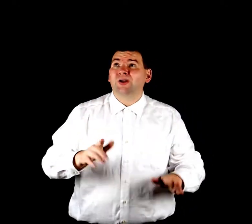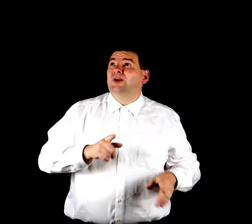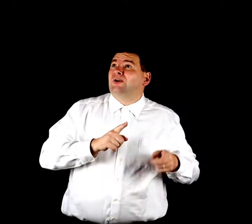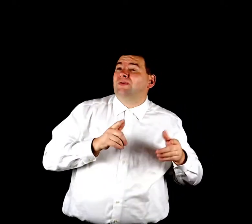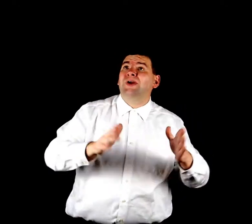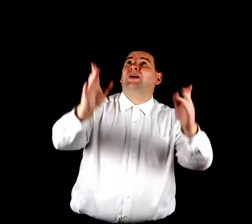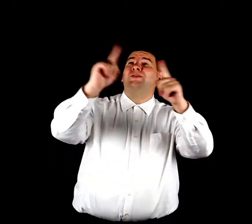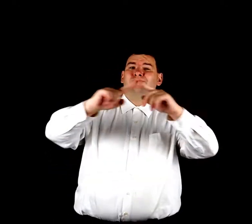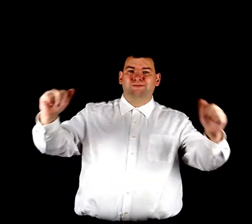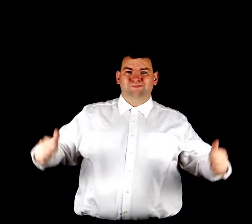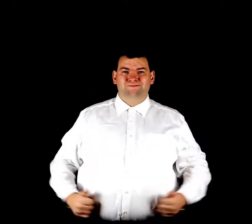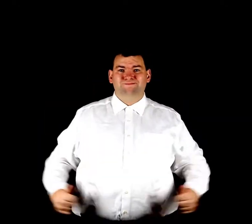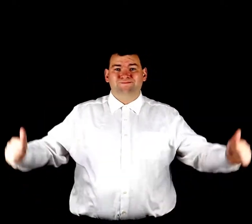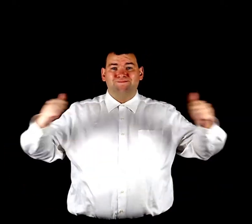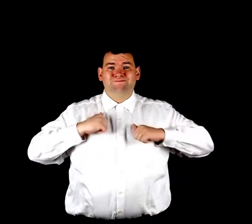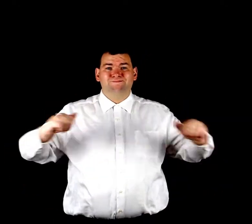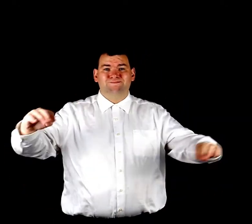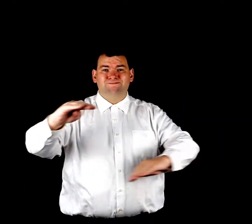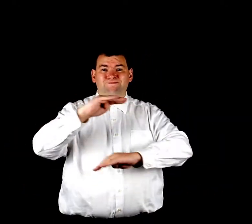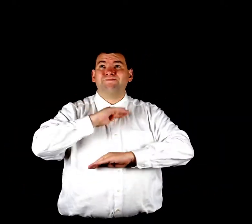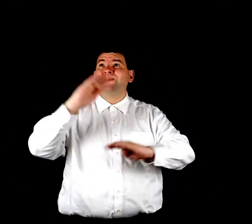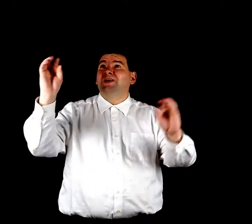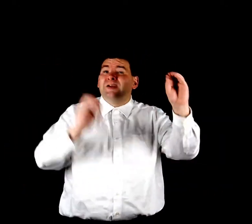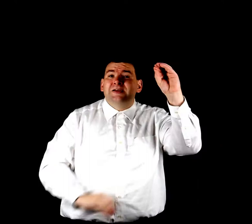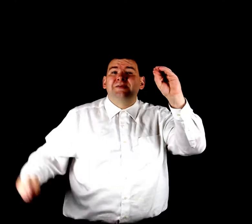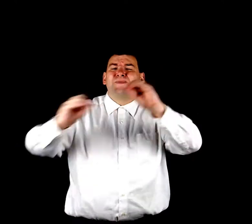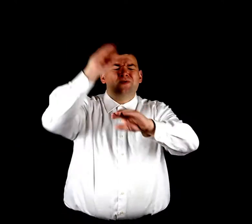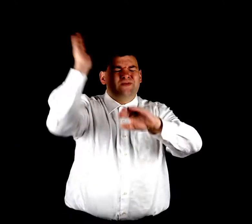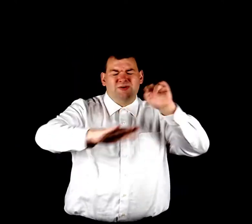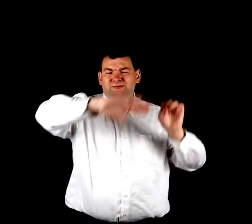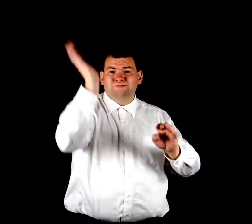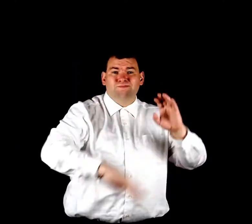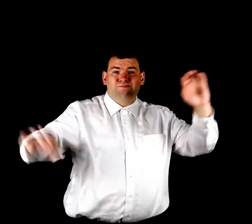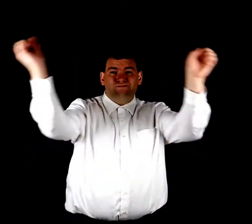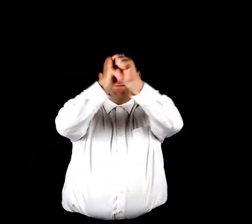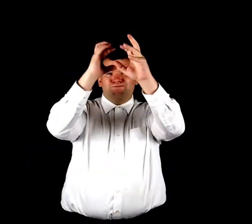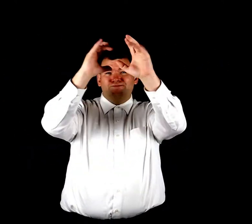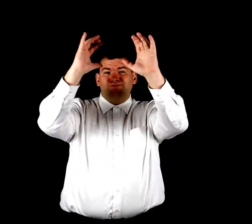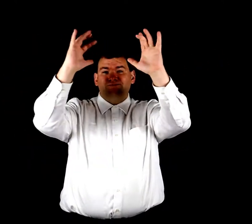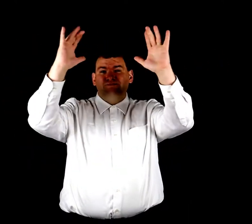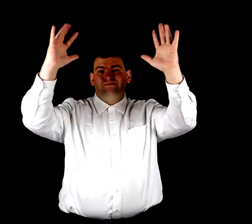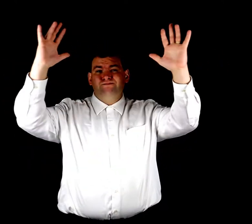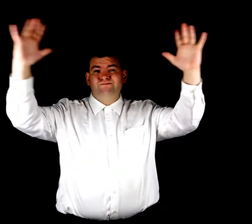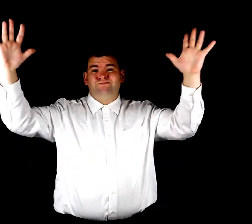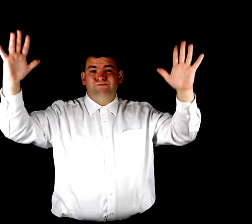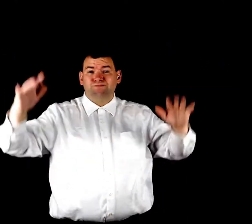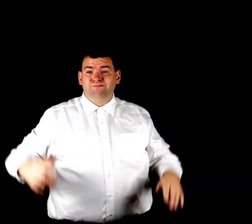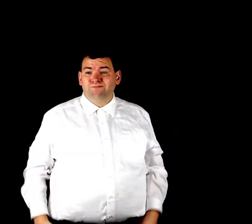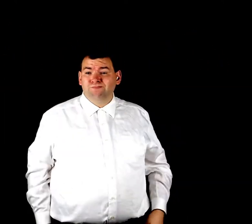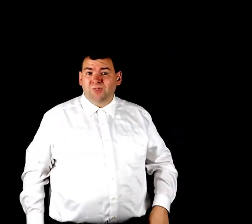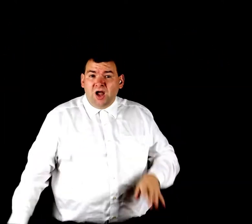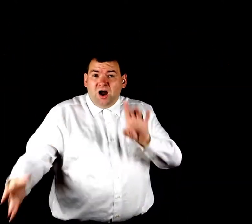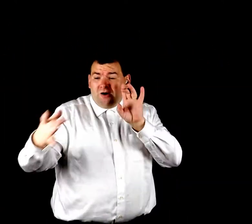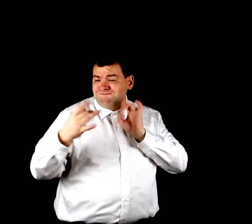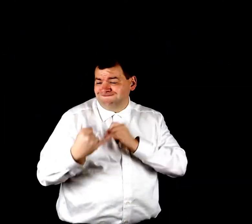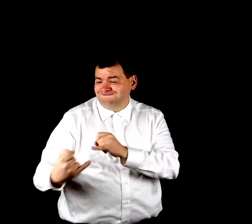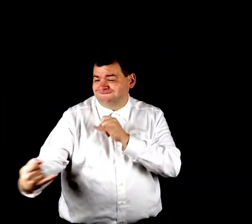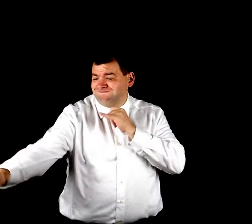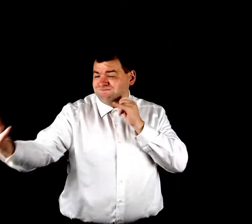To a life of satisfaction more than we dream They're bound with